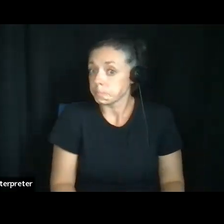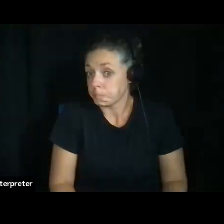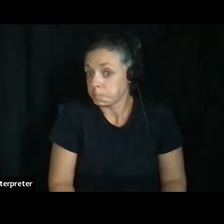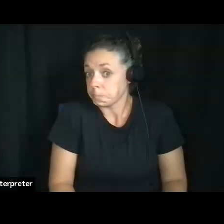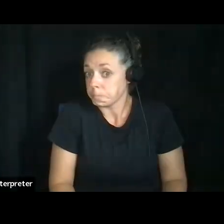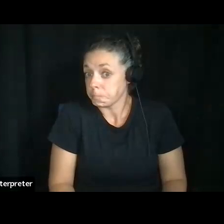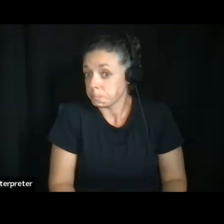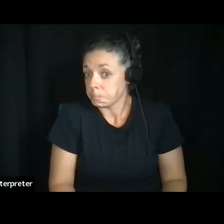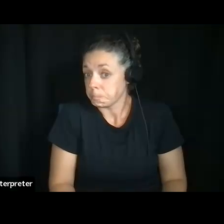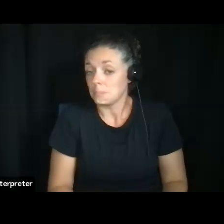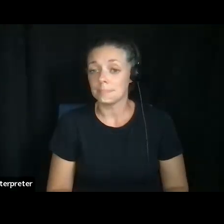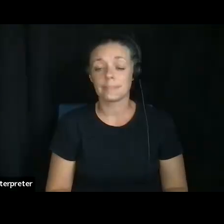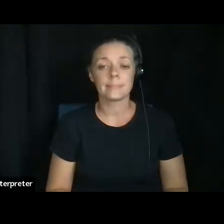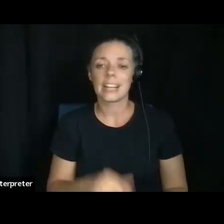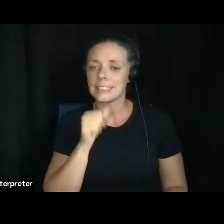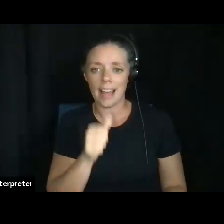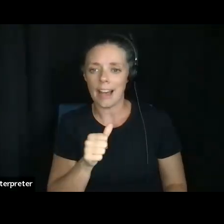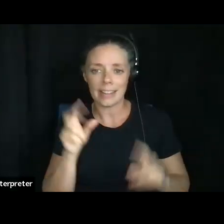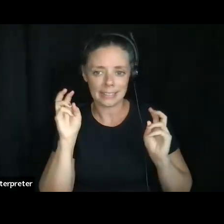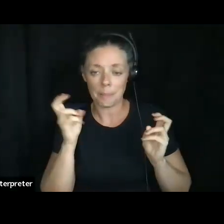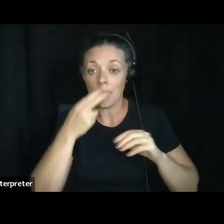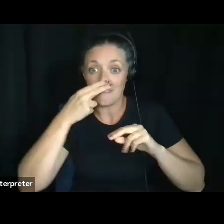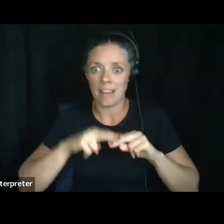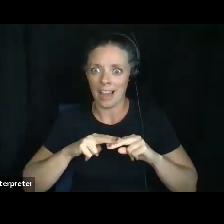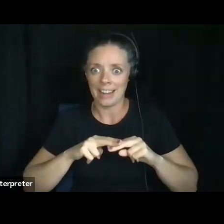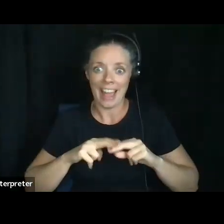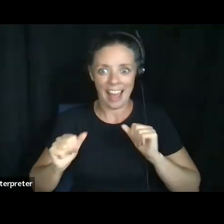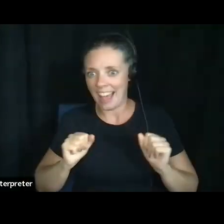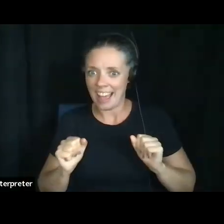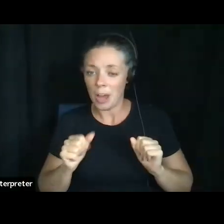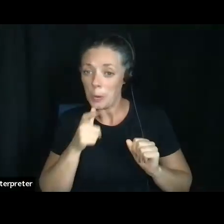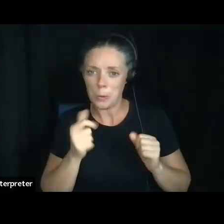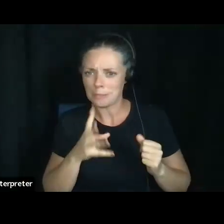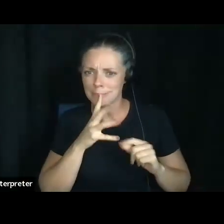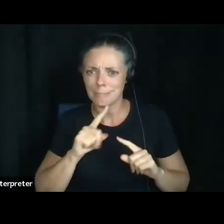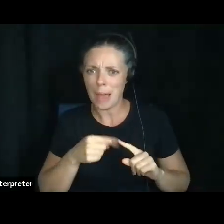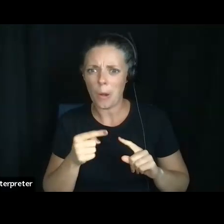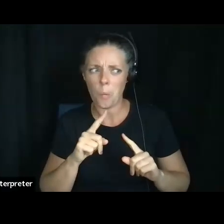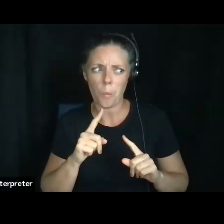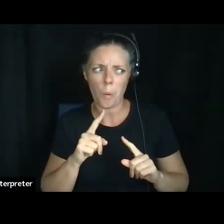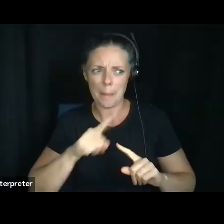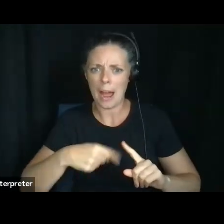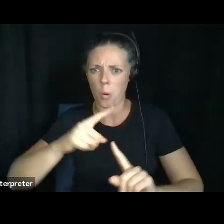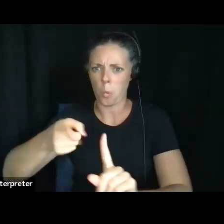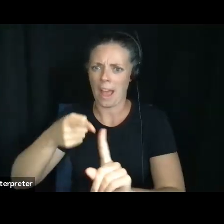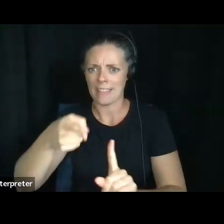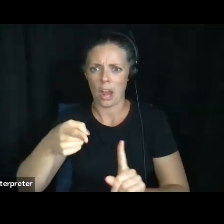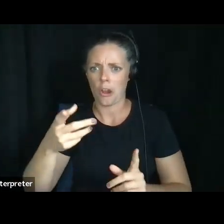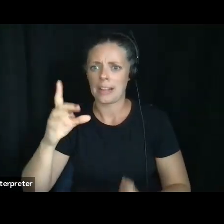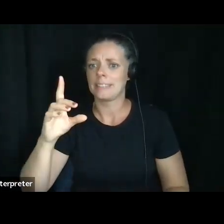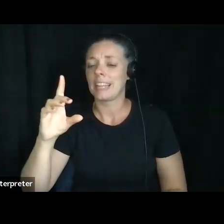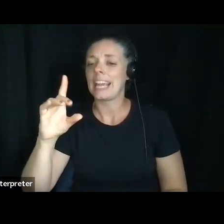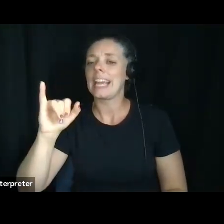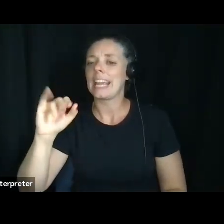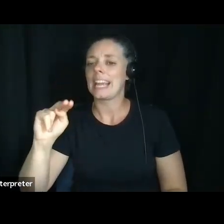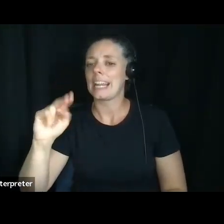look, this is not a topic that's fun to talk about because who wants to talk about when they're incapacitated or who wants to talk about when